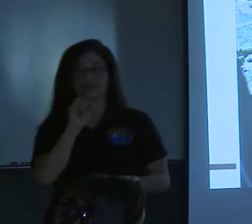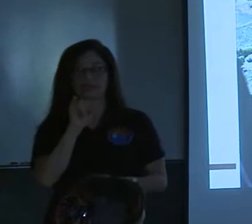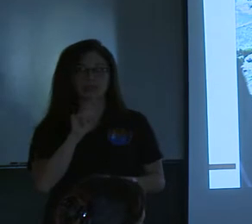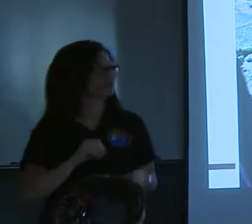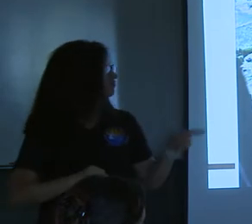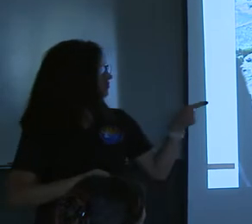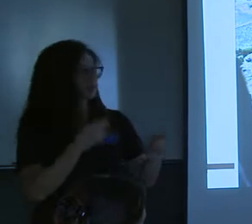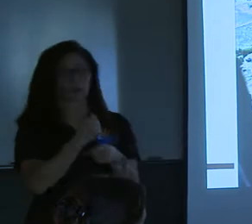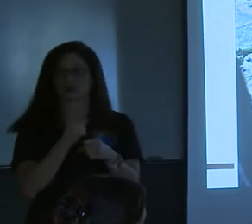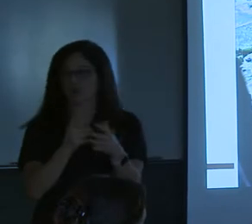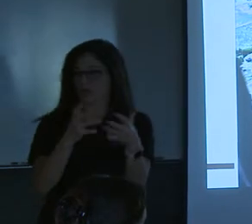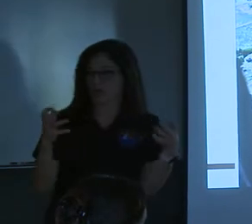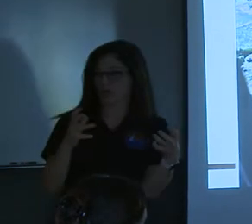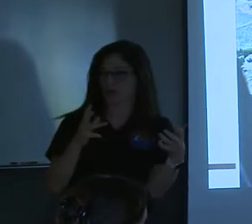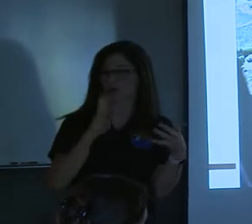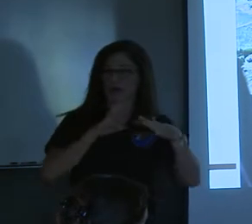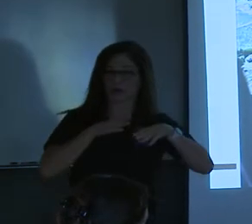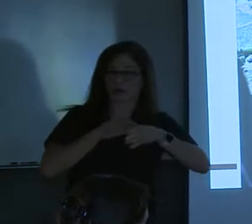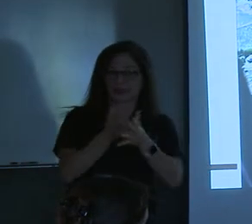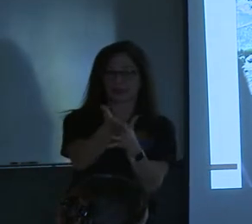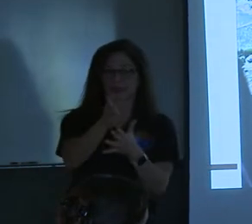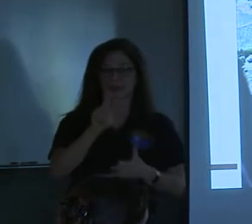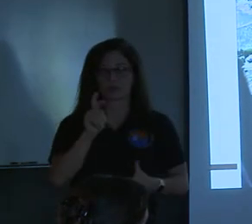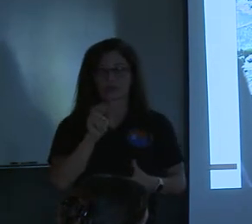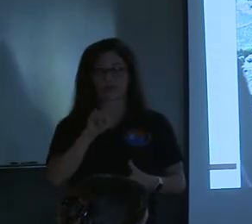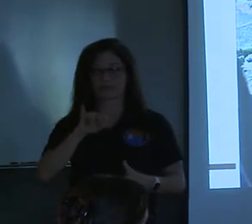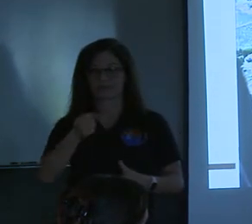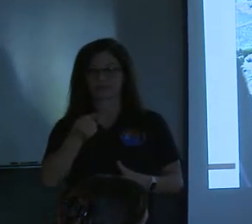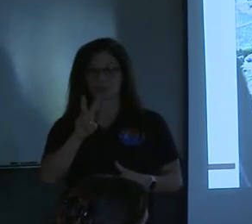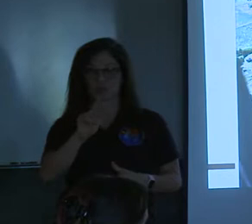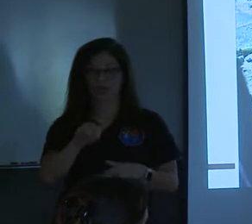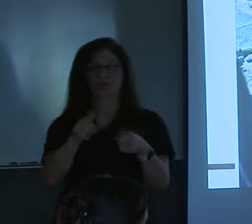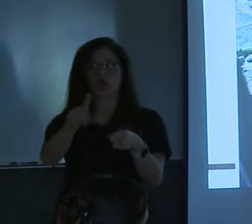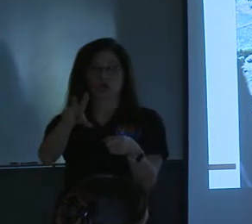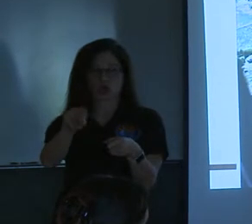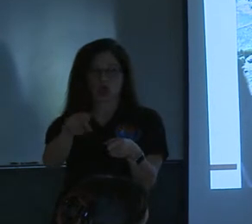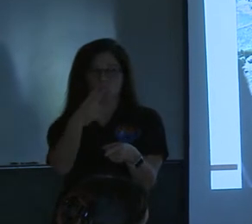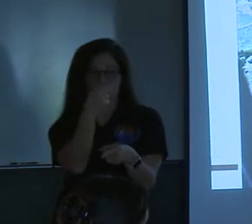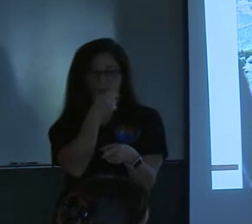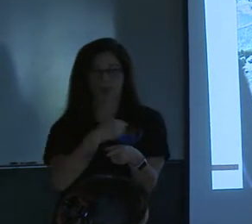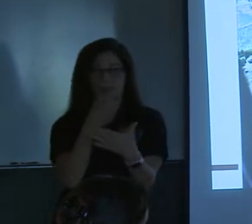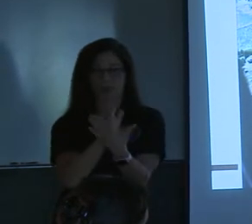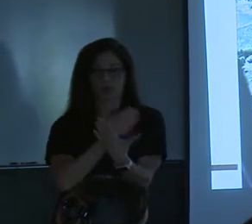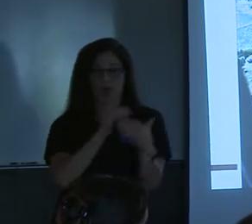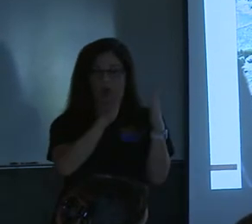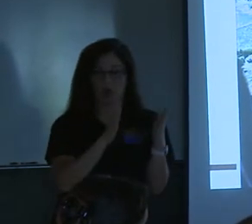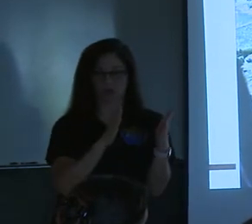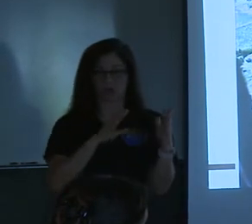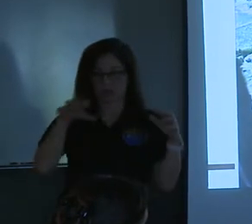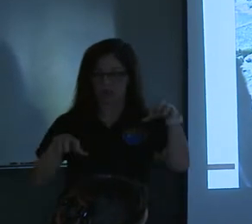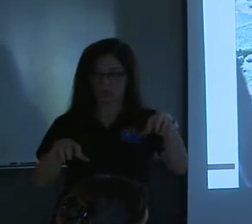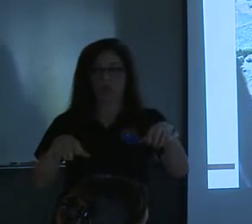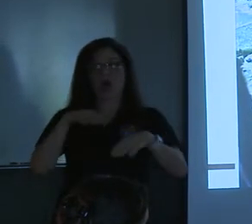So a significant amount of water went down Kevin's Way, right? No. It went between our houses, on the three-man trail,